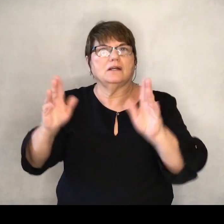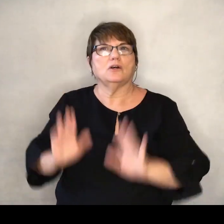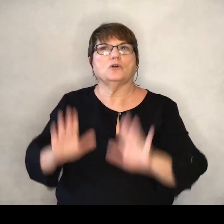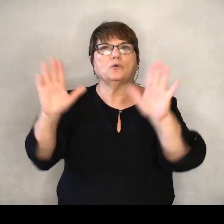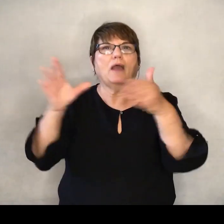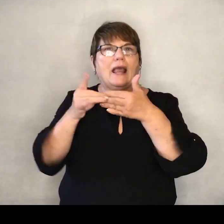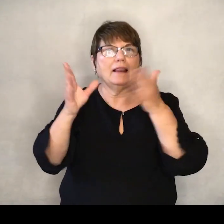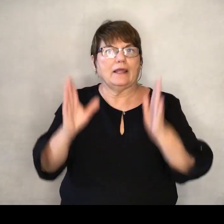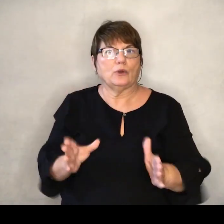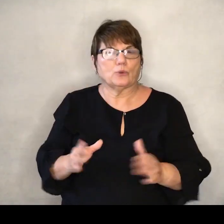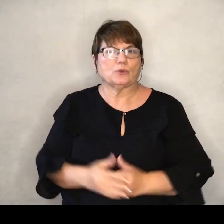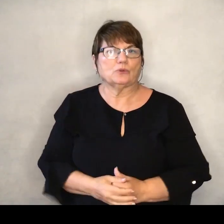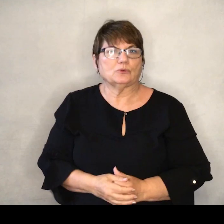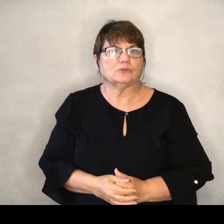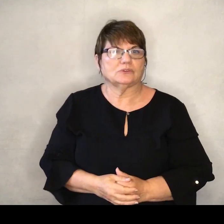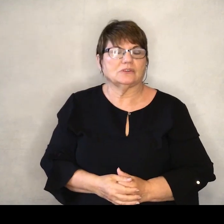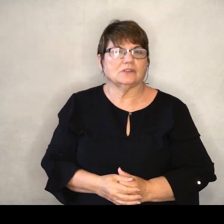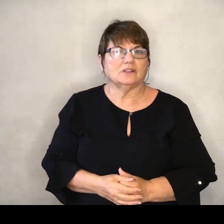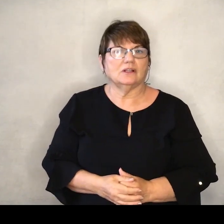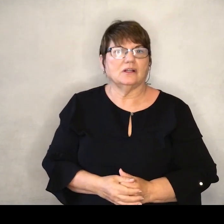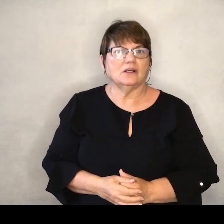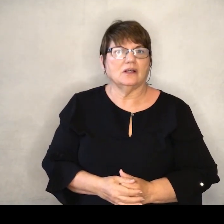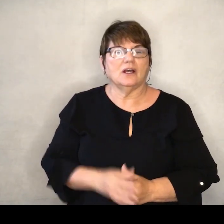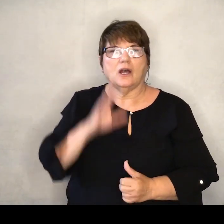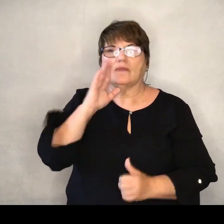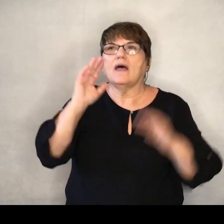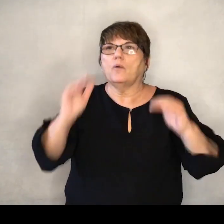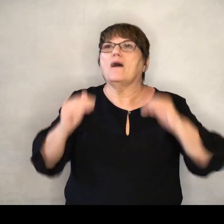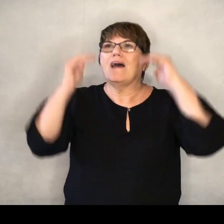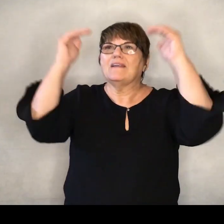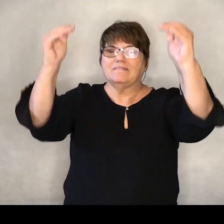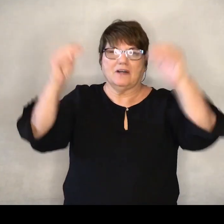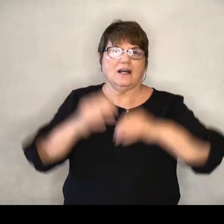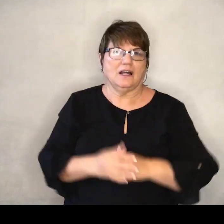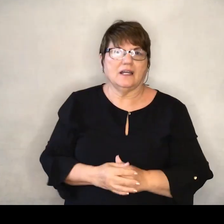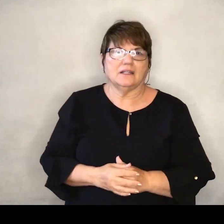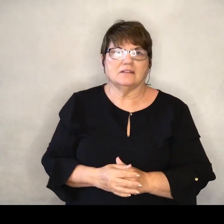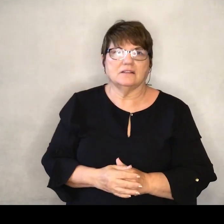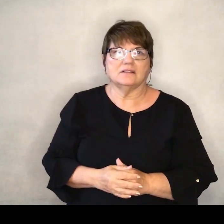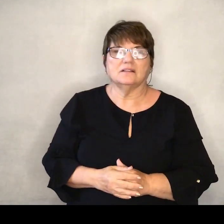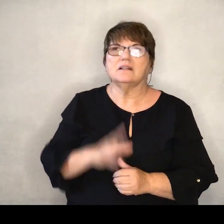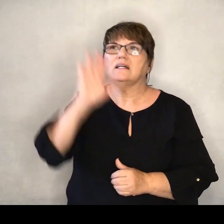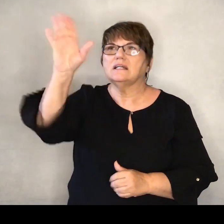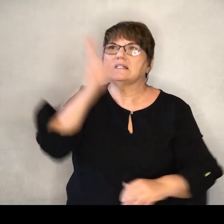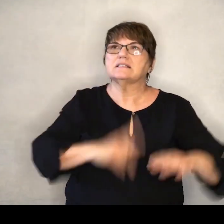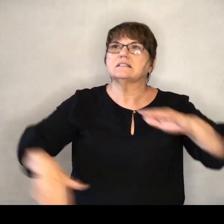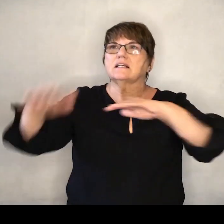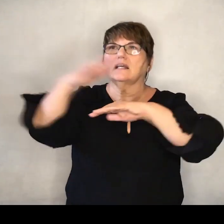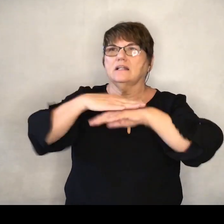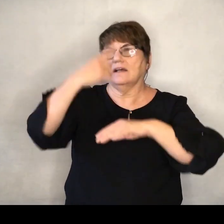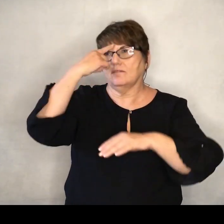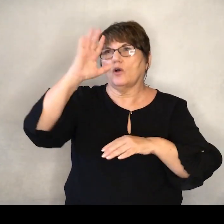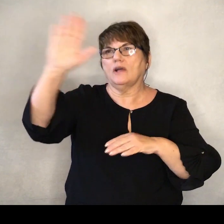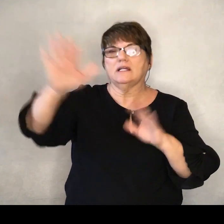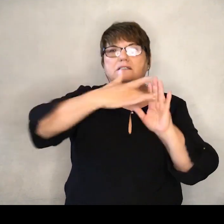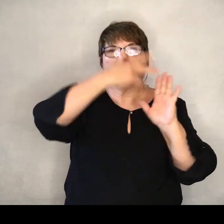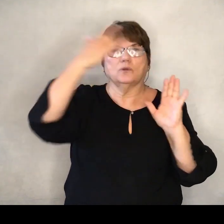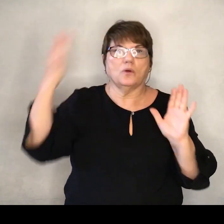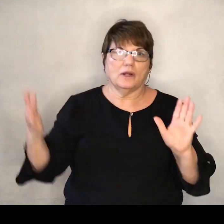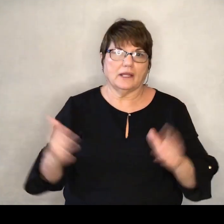that will edify the kingdom for the glory of God.